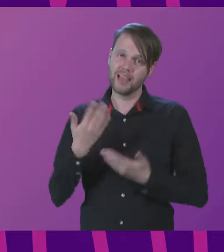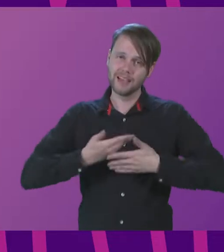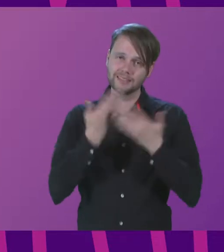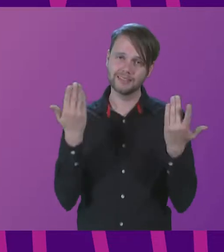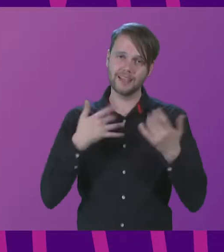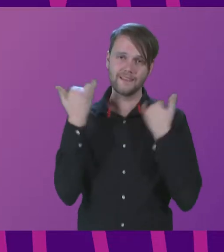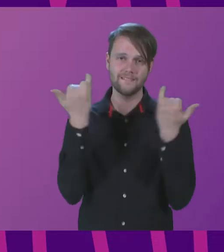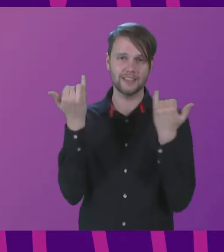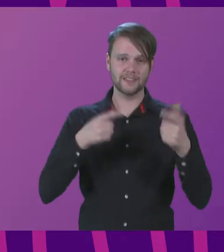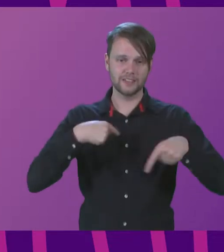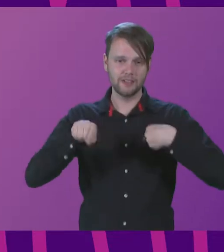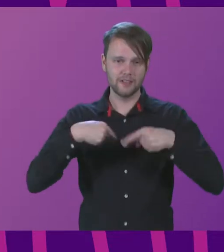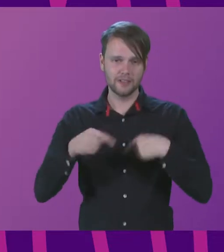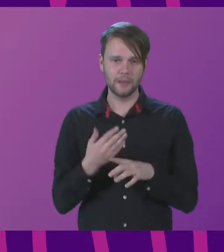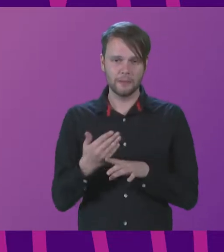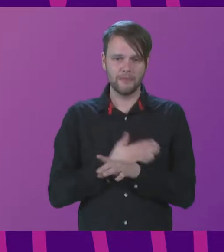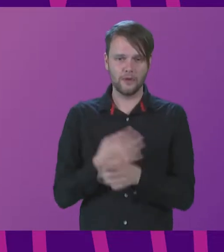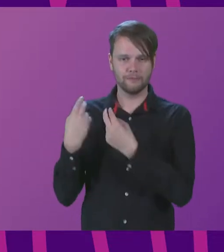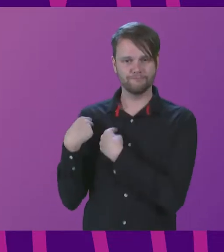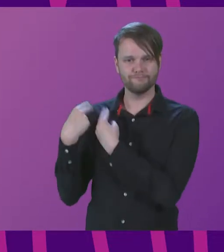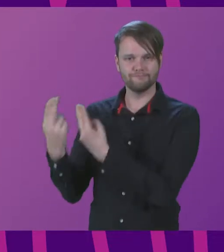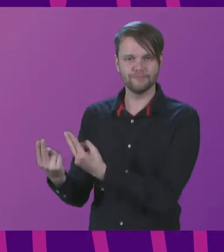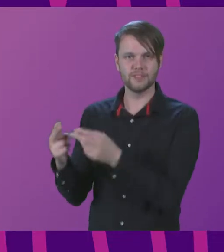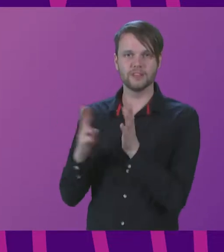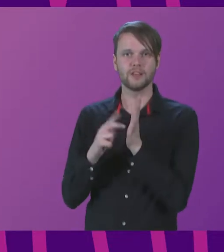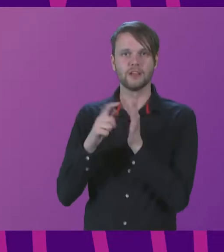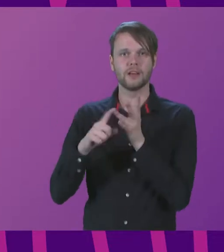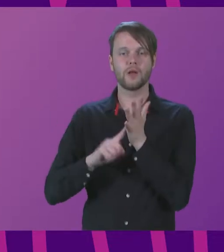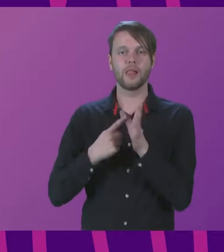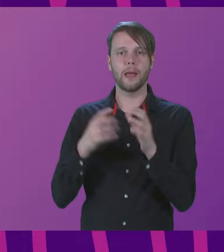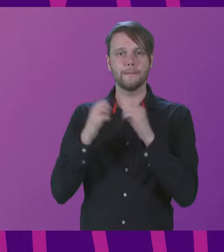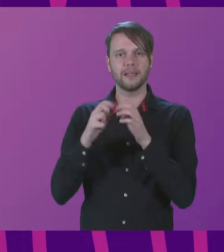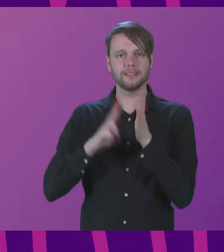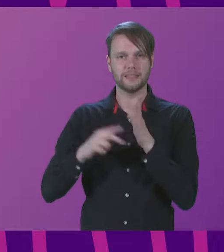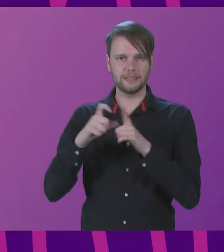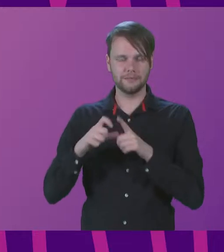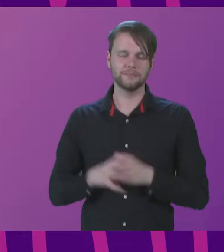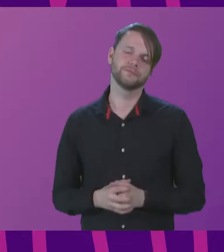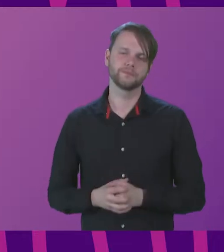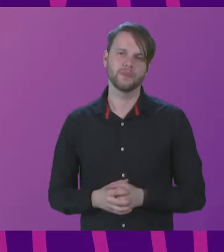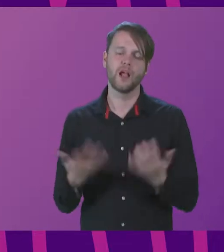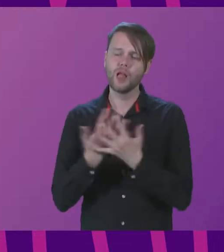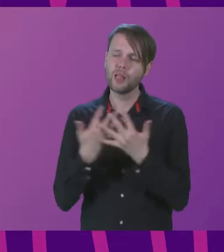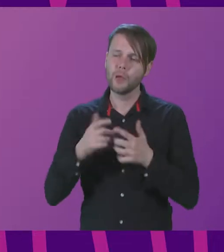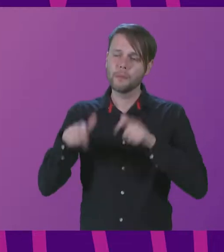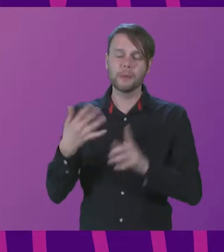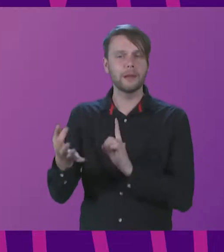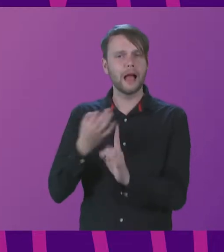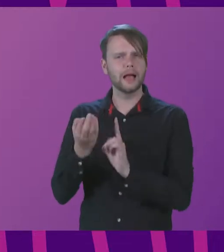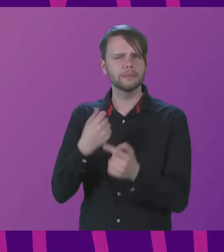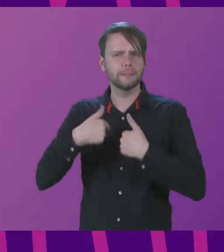as festival director before I hand over to Nicola Benedetti. A lot of people have asked me